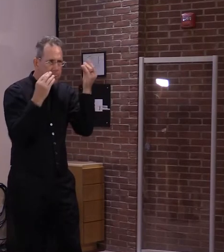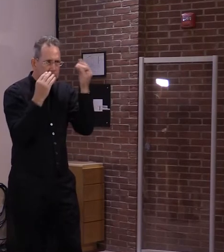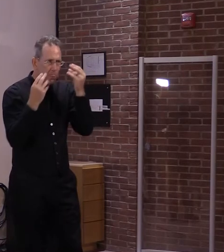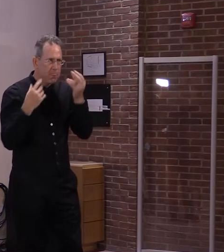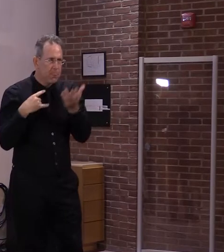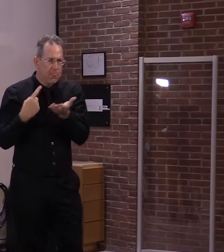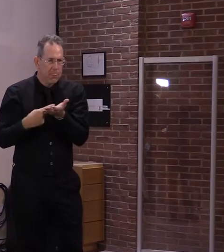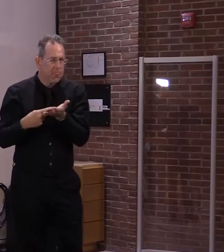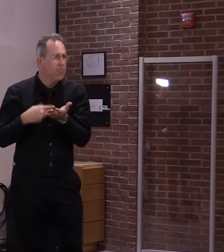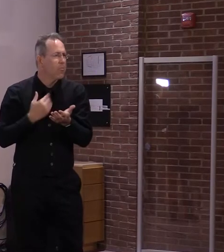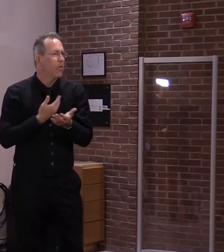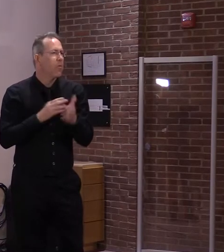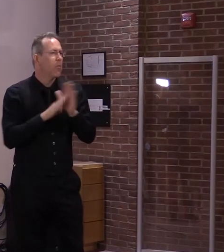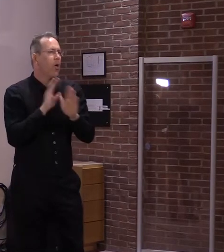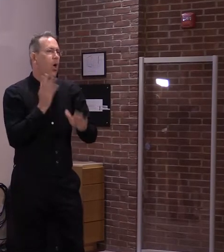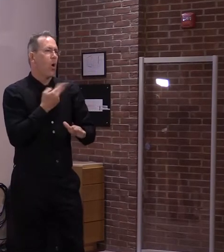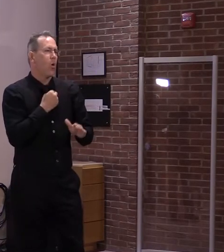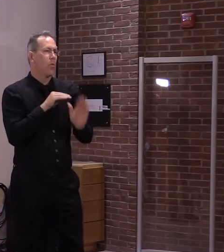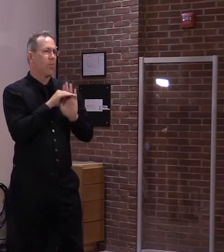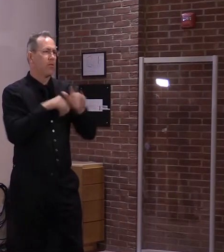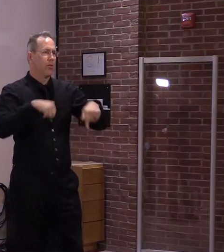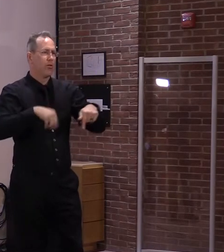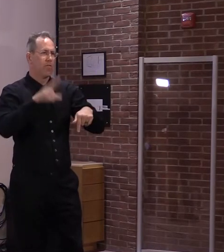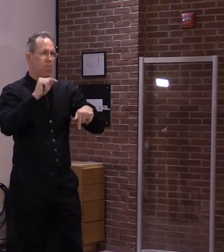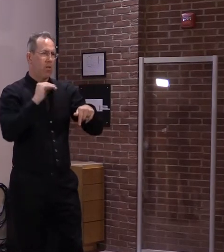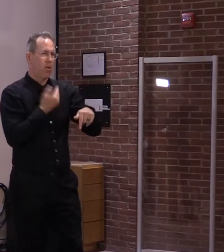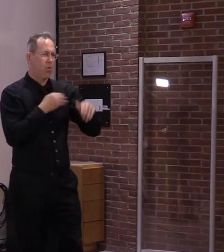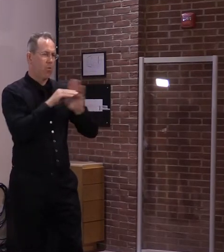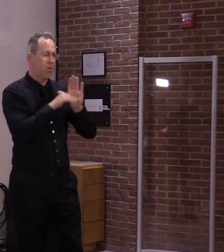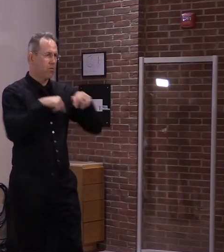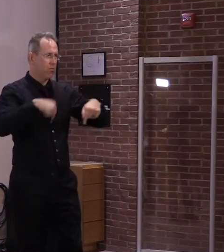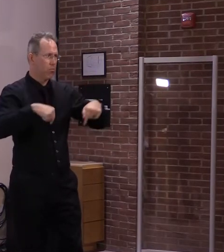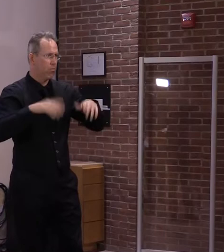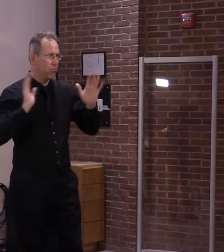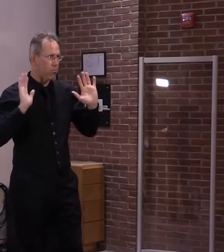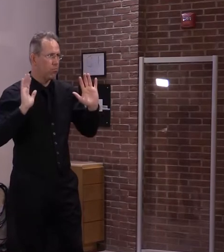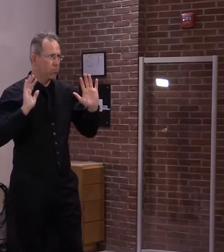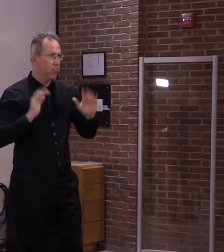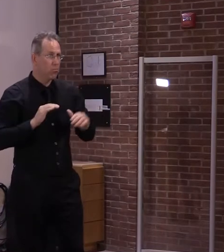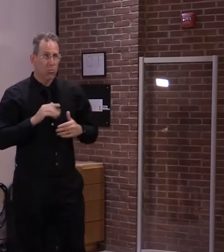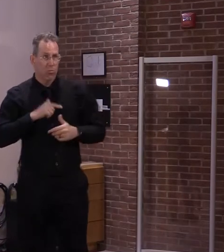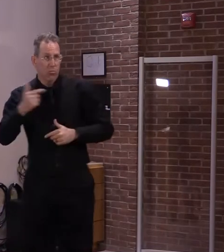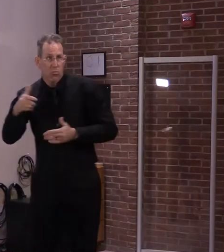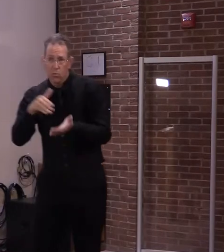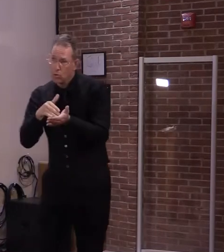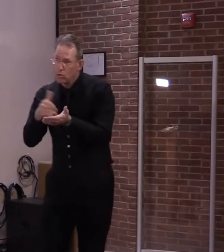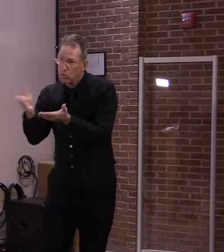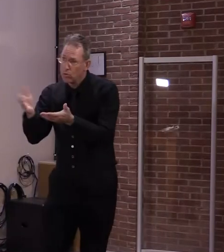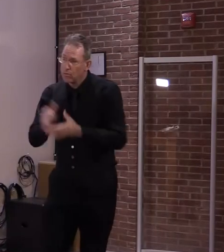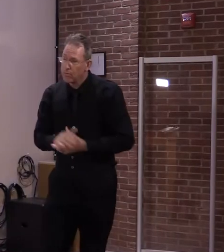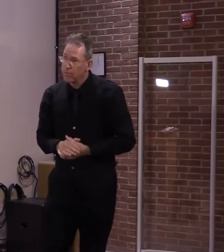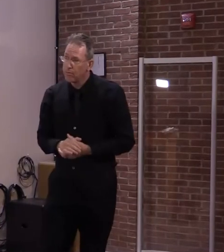policy for in the next week or so. So I'll let Dr. Levine answer the rest of that.